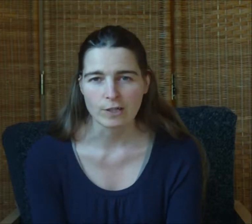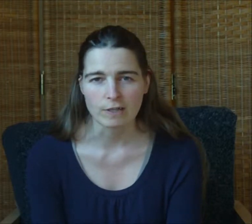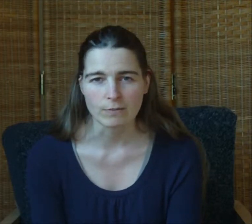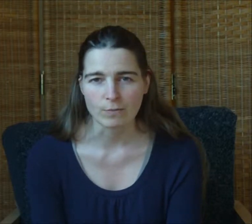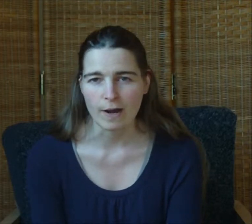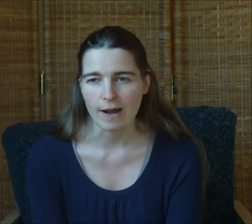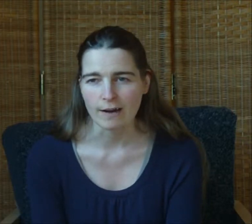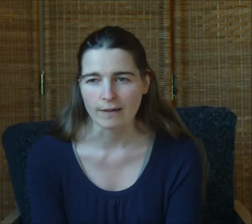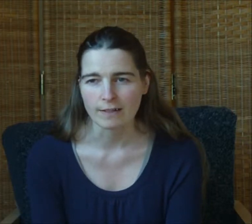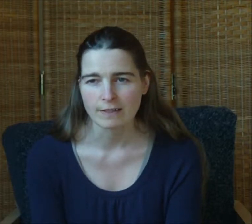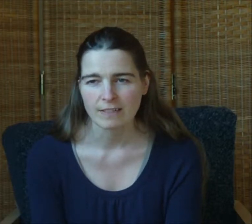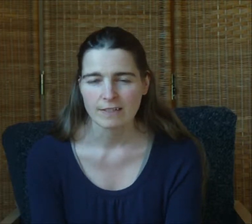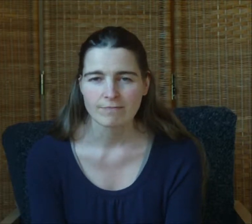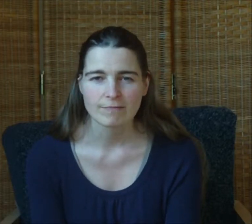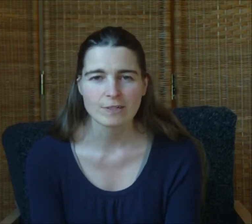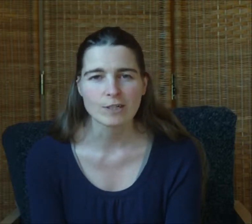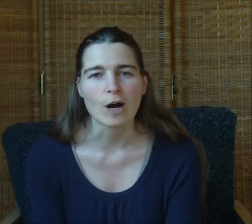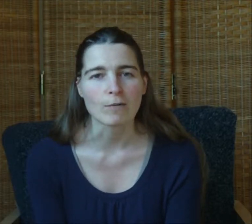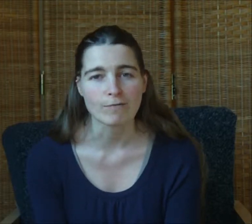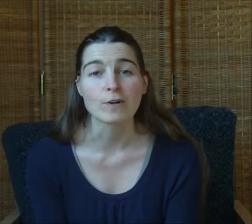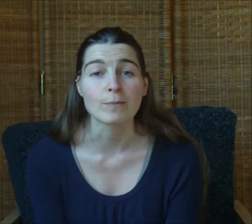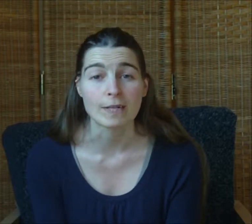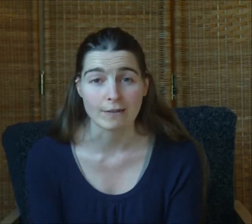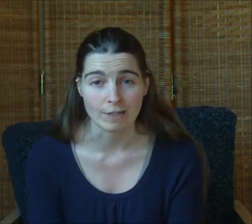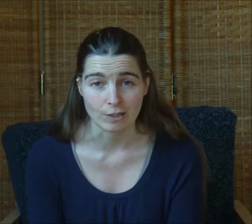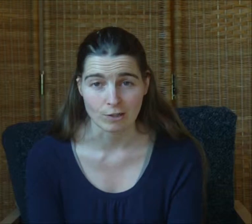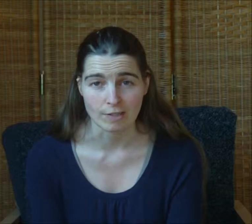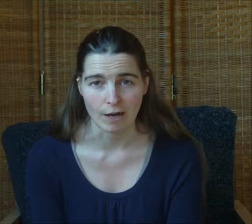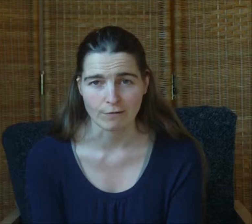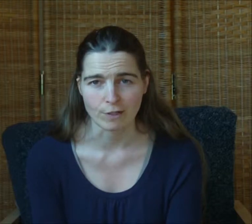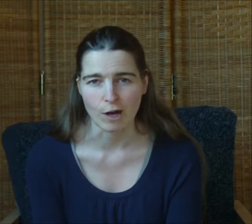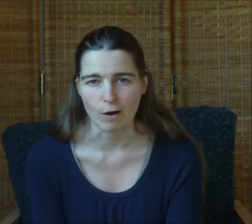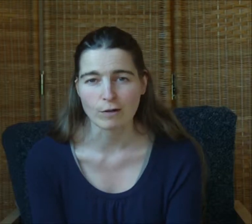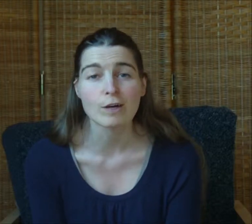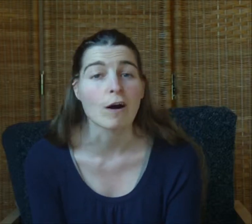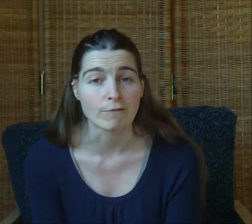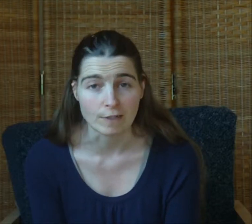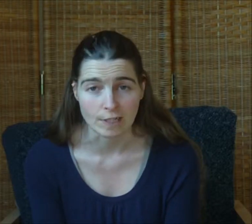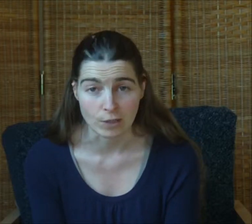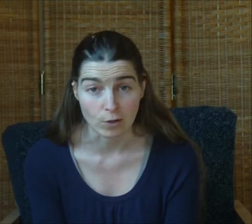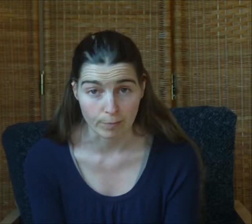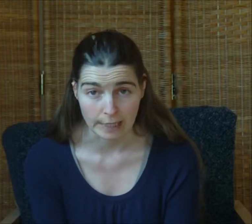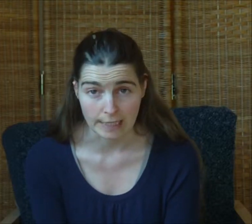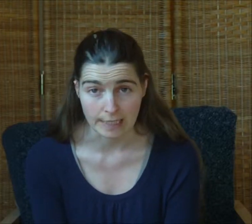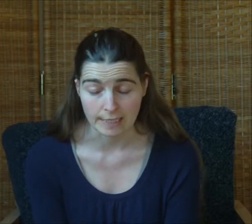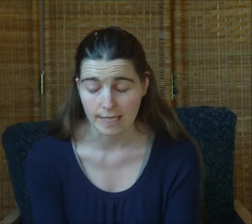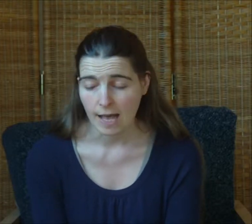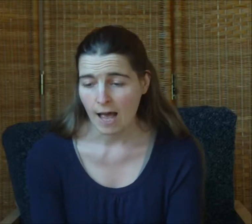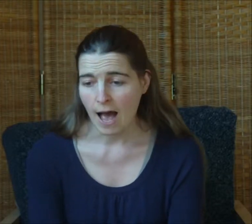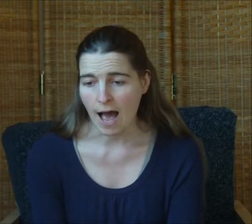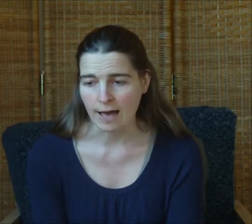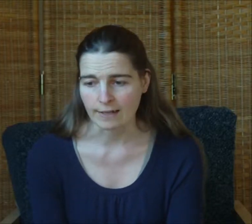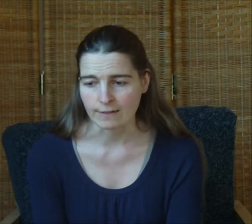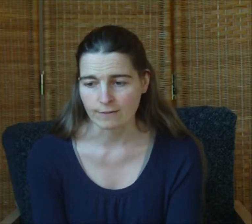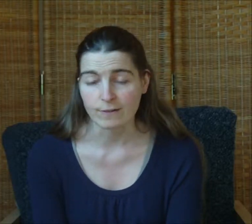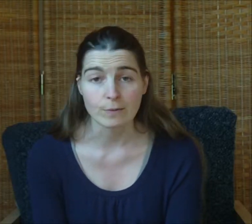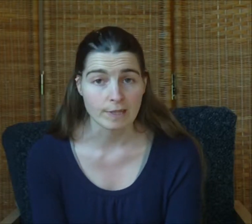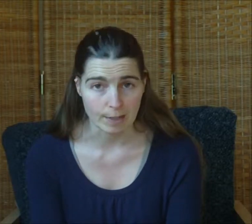where you're not fully believing in yourself, you're not confident in your abilities and fill with that